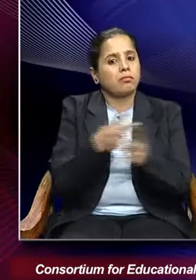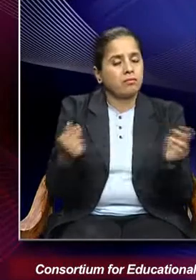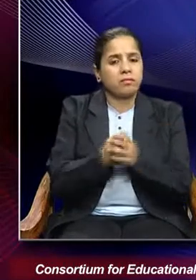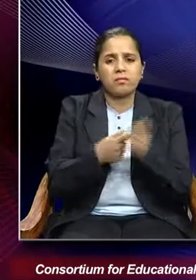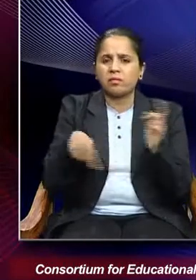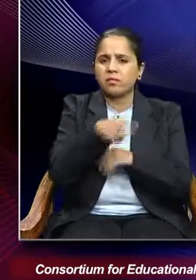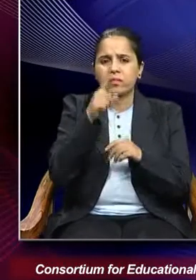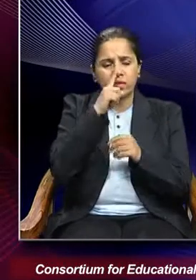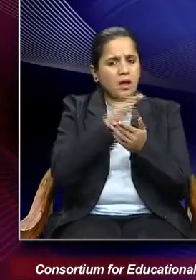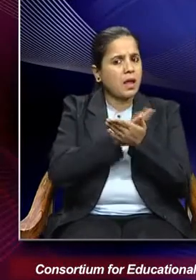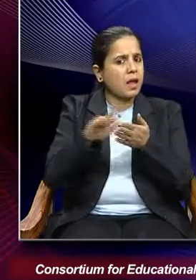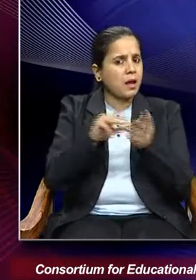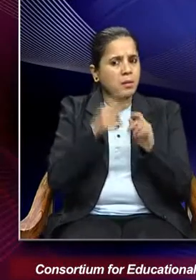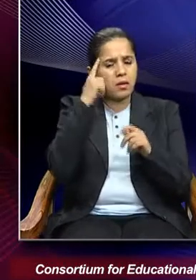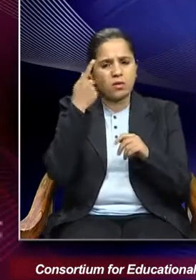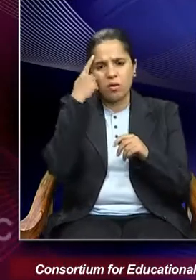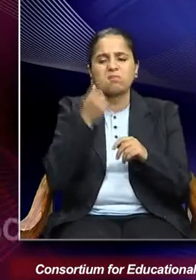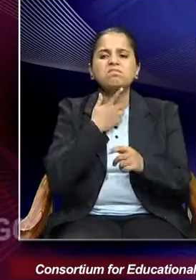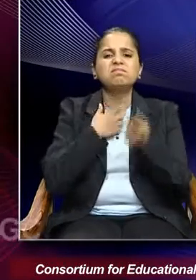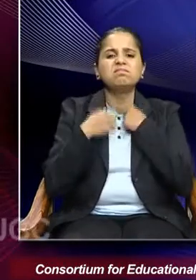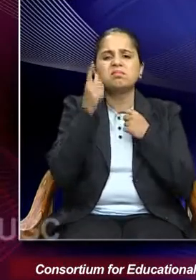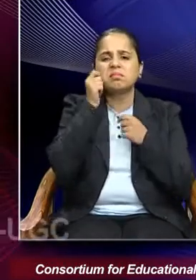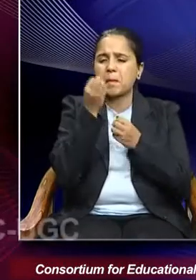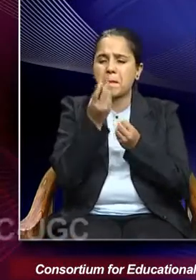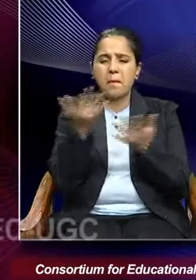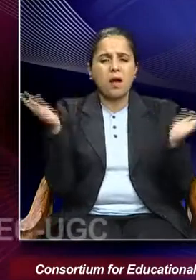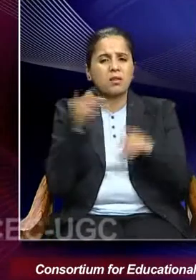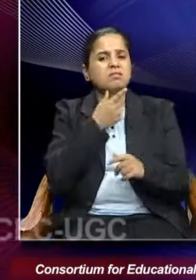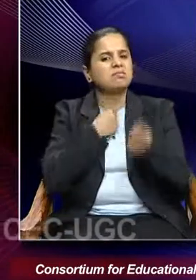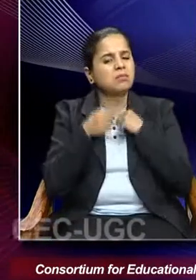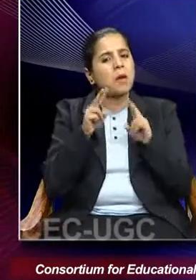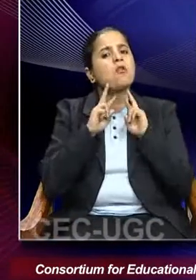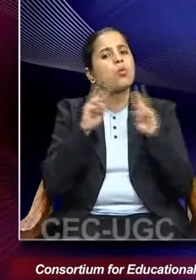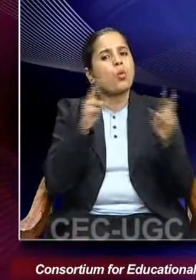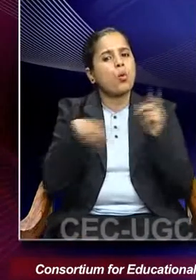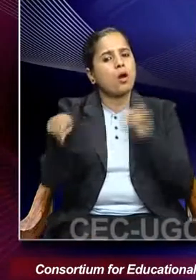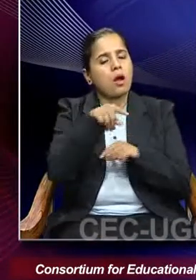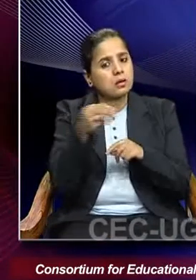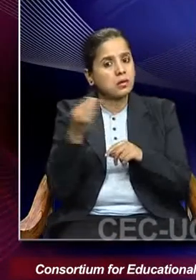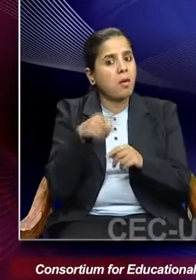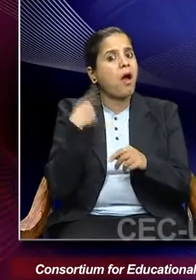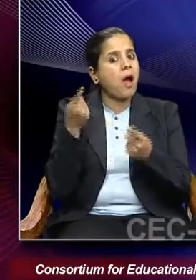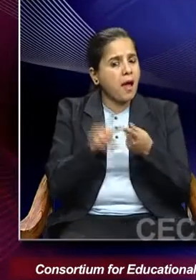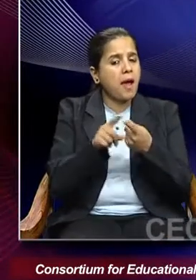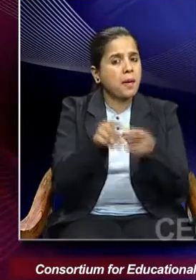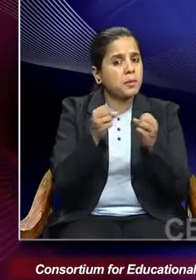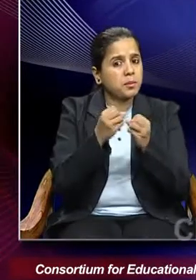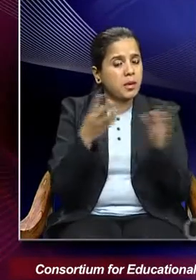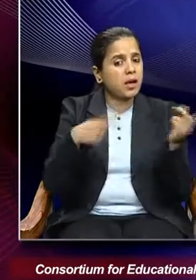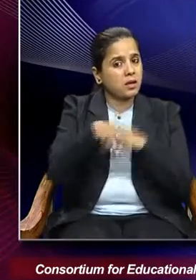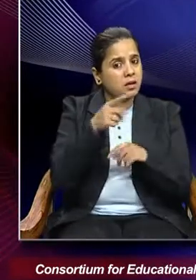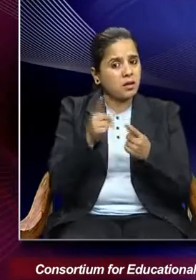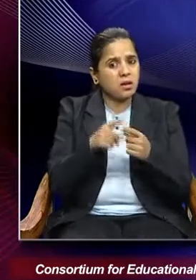escape from lustful males in Banaras, which also sometimes resulted in